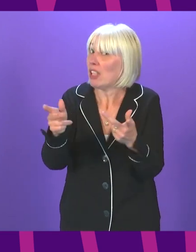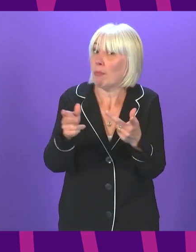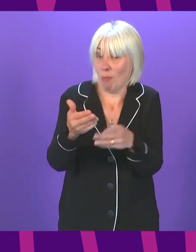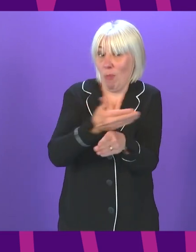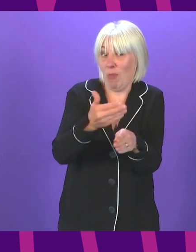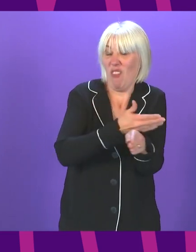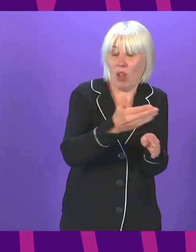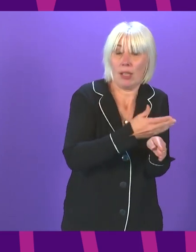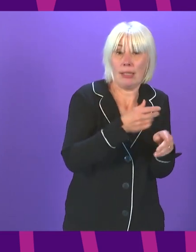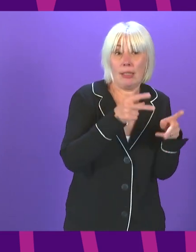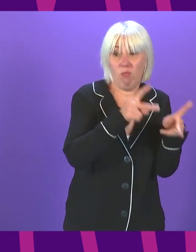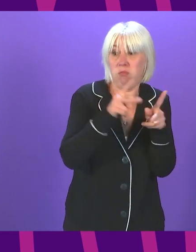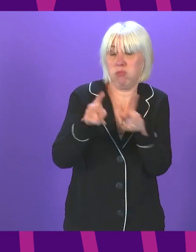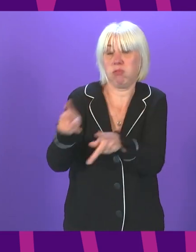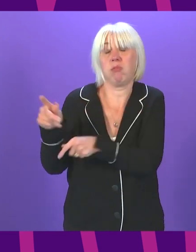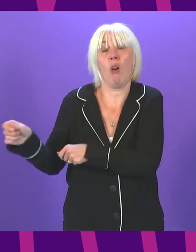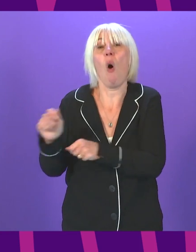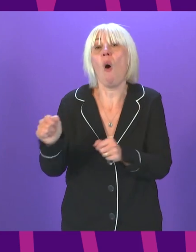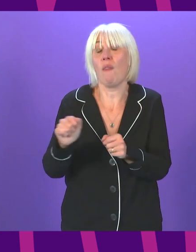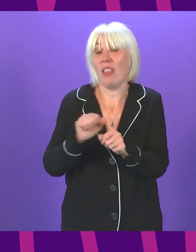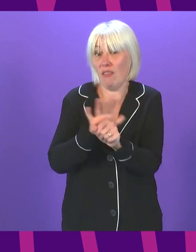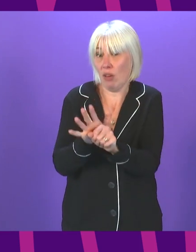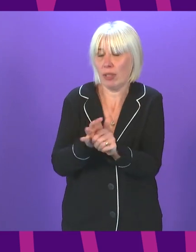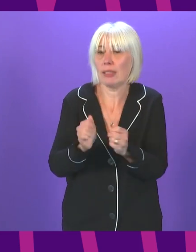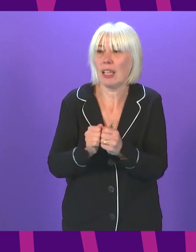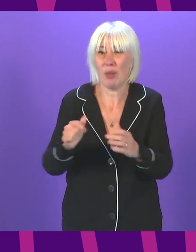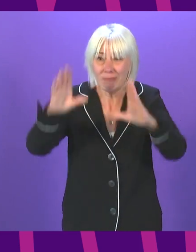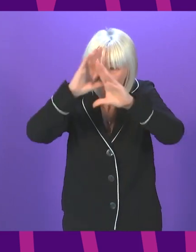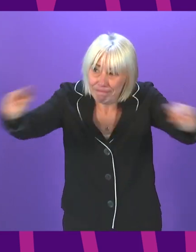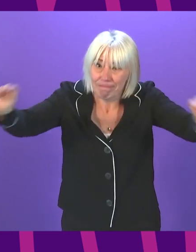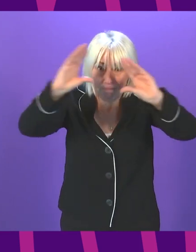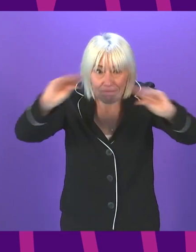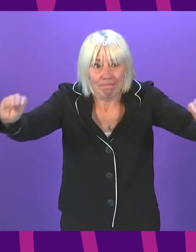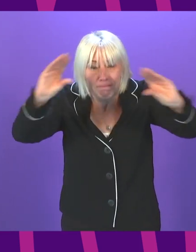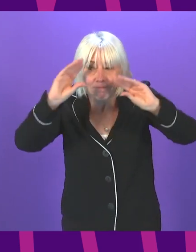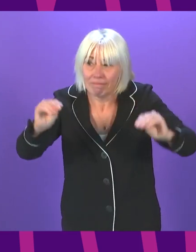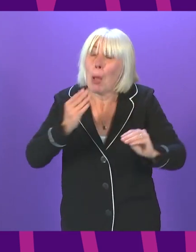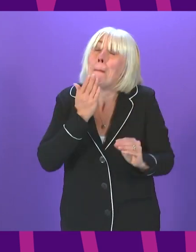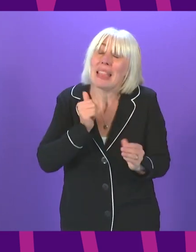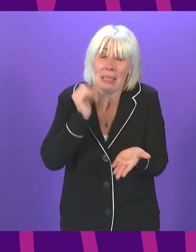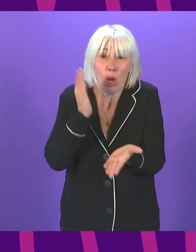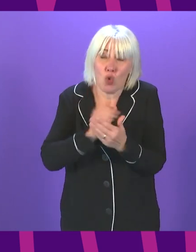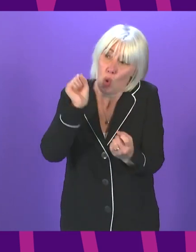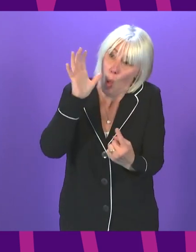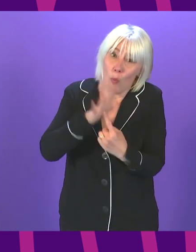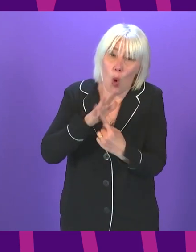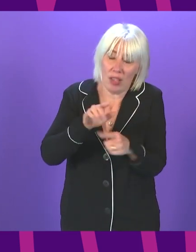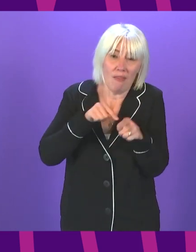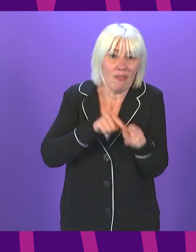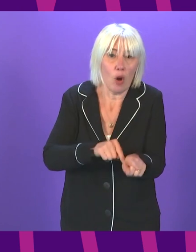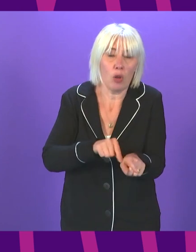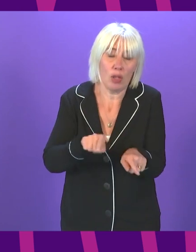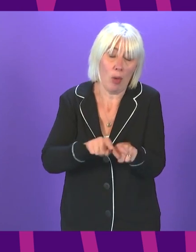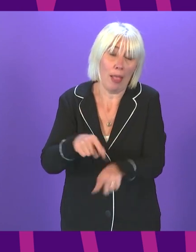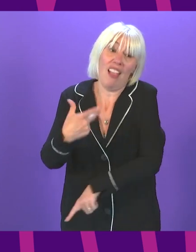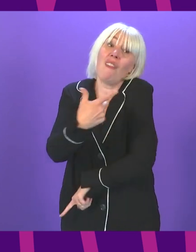that's why we must continue to get those messages across and ask people to continue to do all of these important things, including, of course, the importance